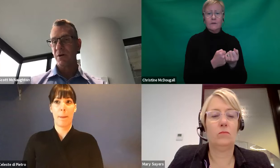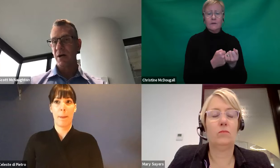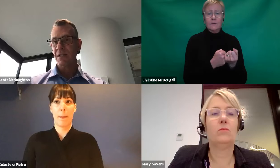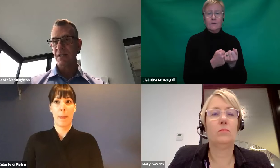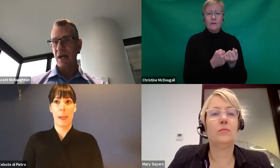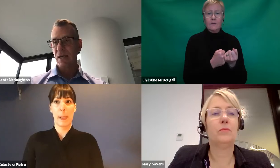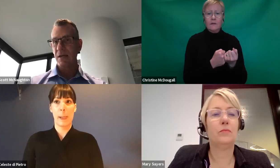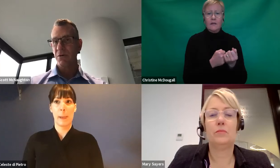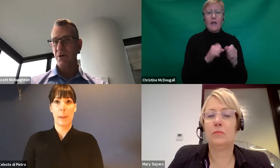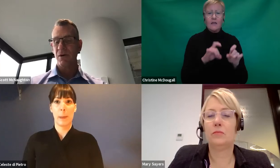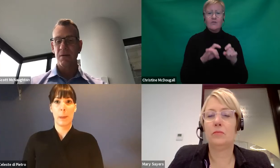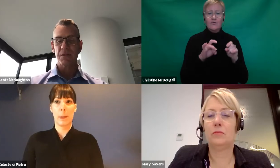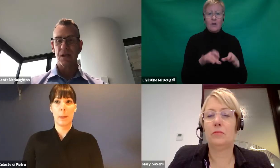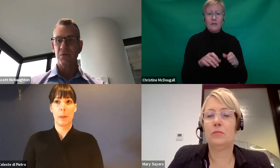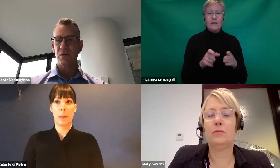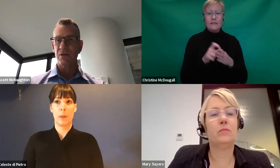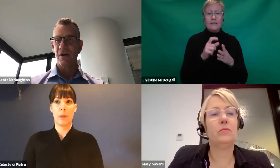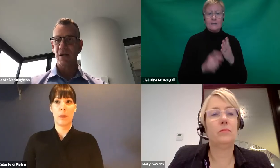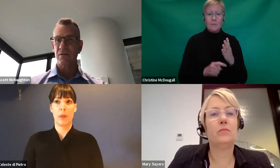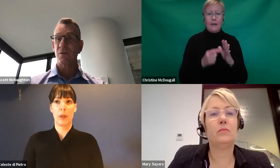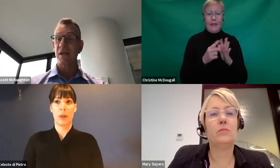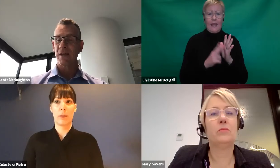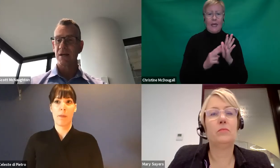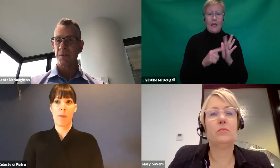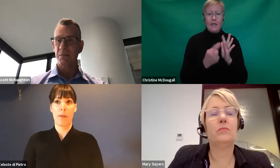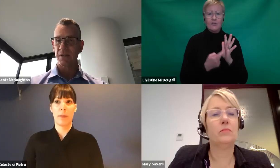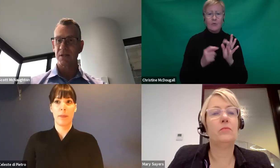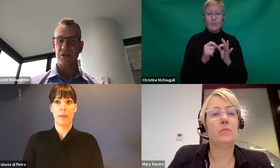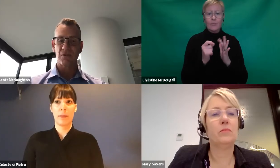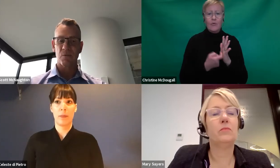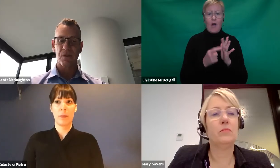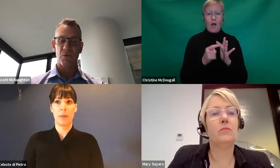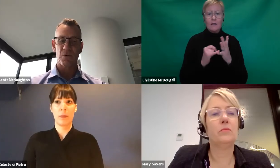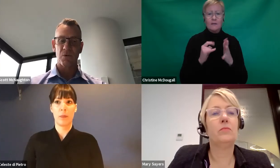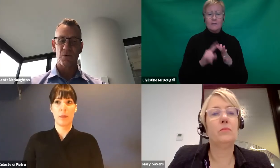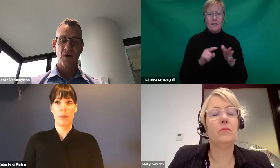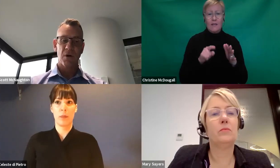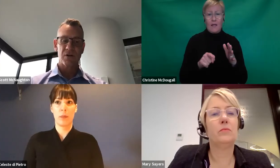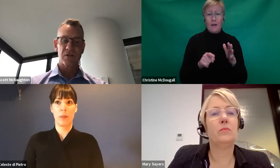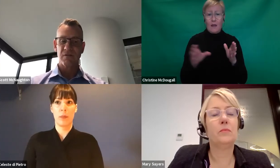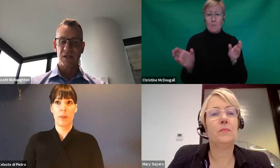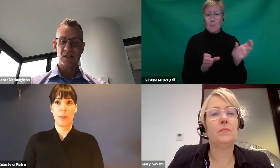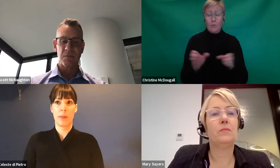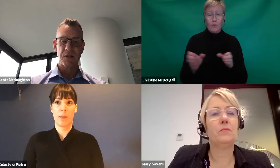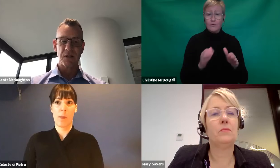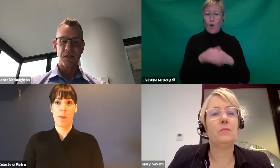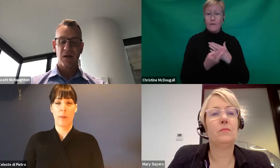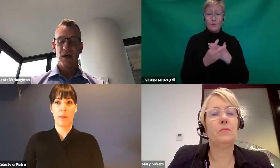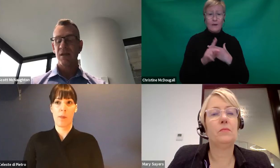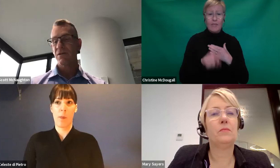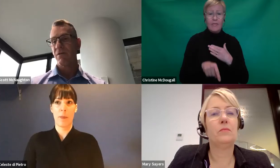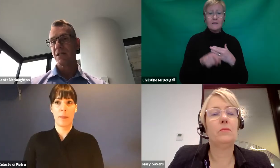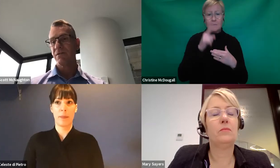Enterprises, the ADE programs that employs around 20,000 people in this country with more moderate to severe disability.